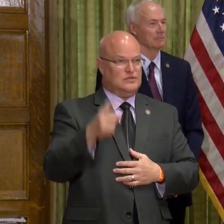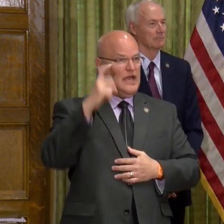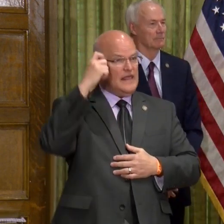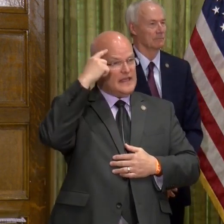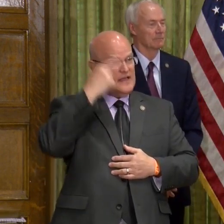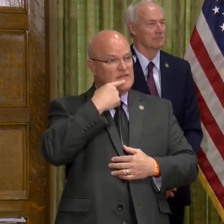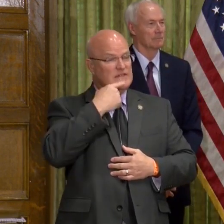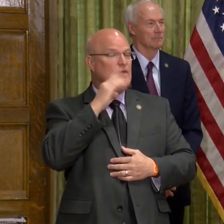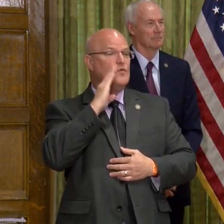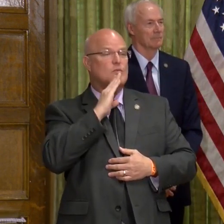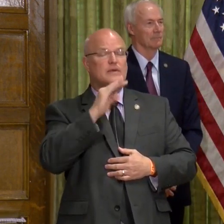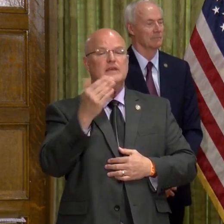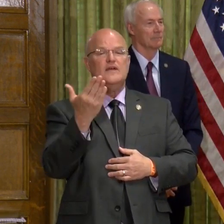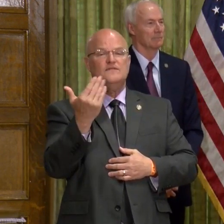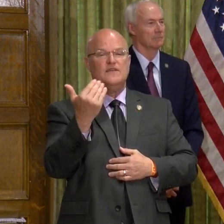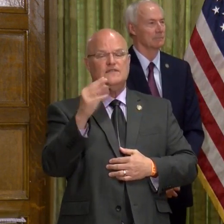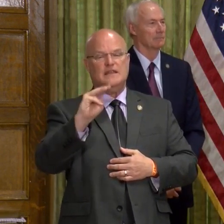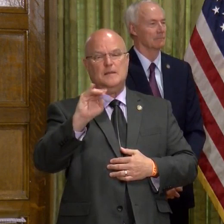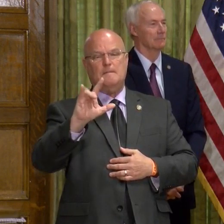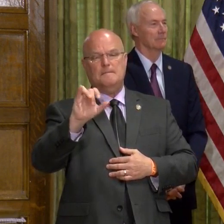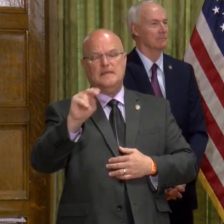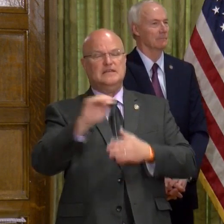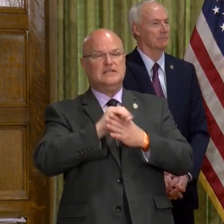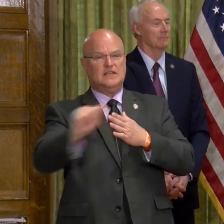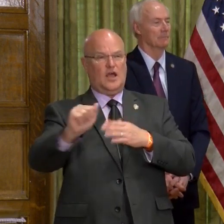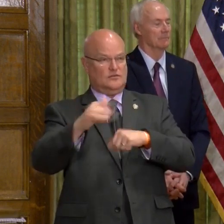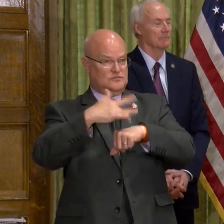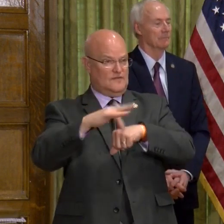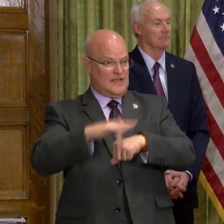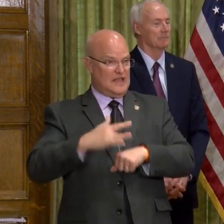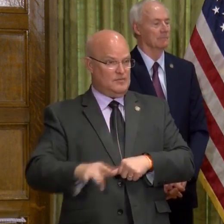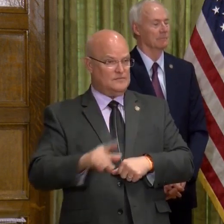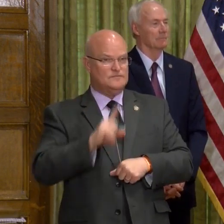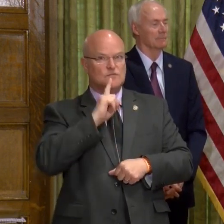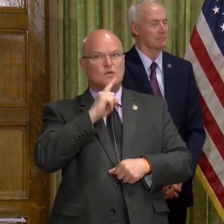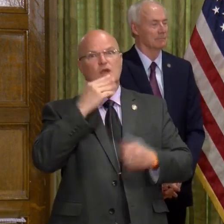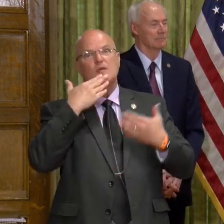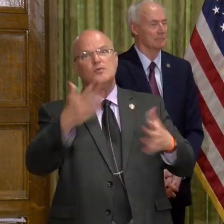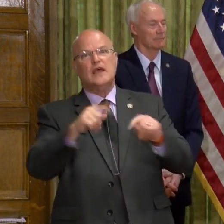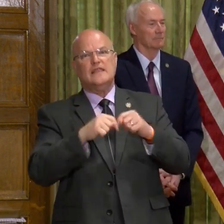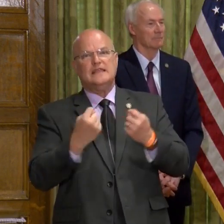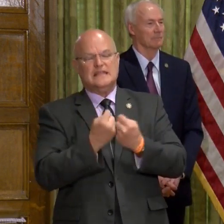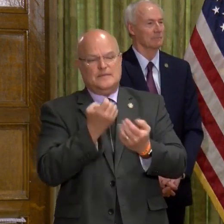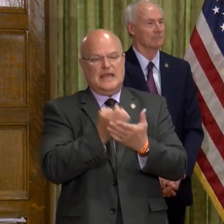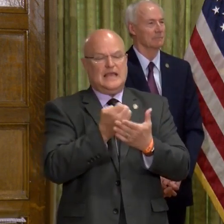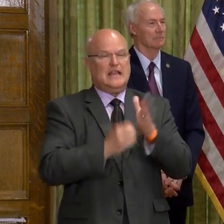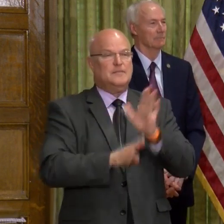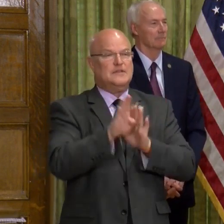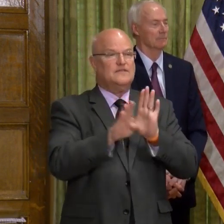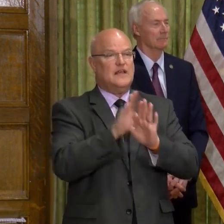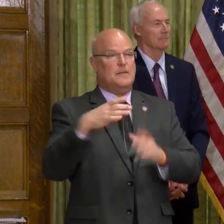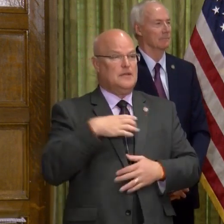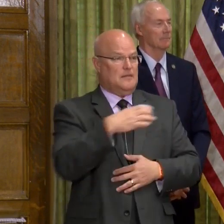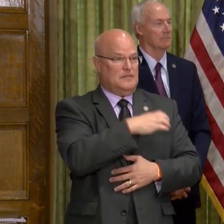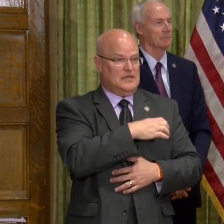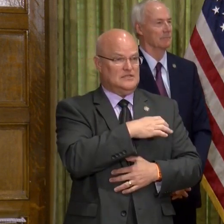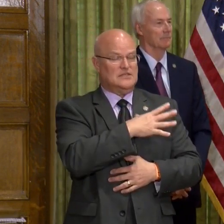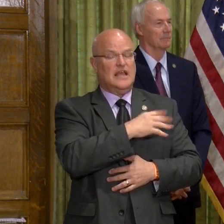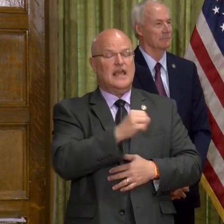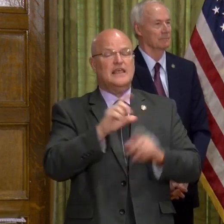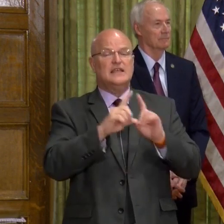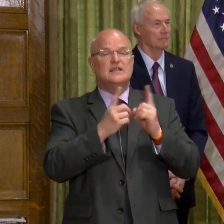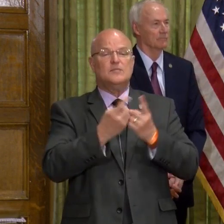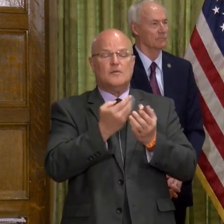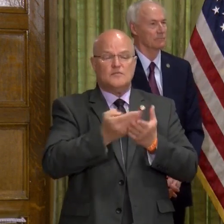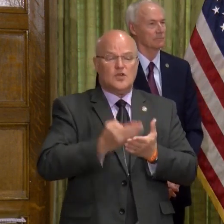mentioned, it's going to be $15 million that will be made available. I really appreciate the team at the Economic Development Commission and throughout the Department of Commerce